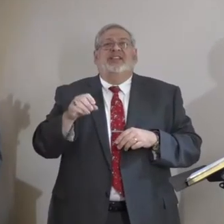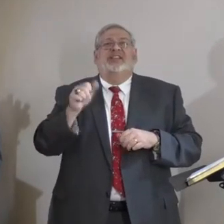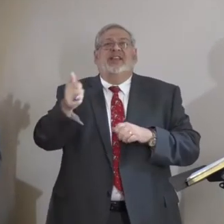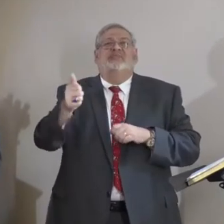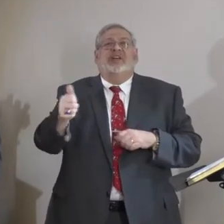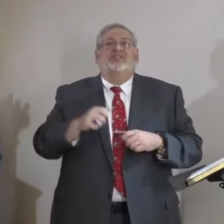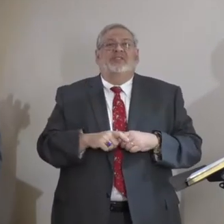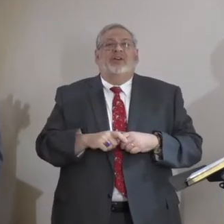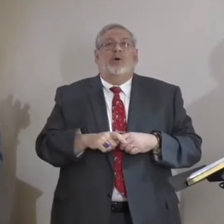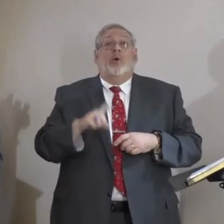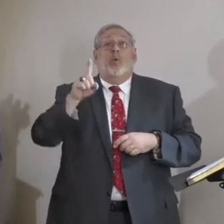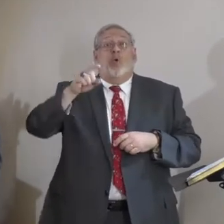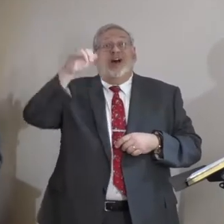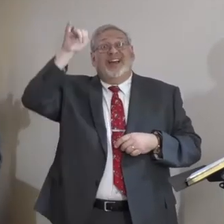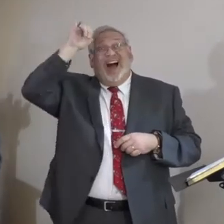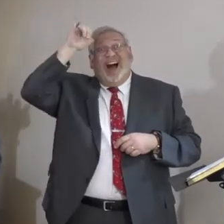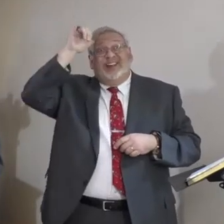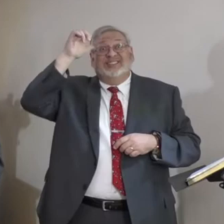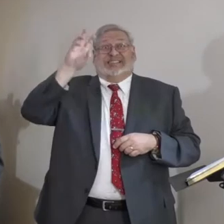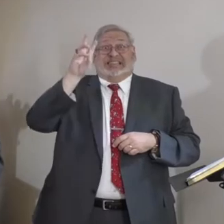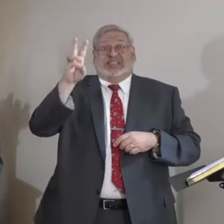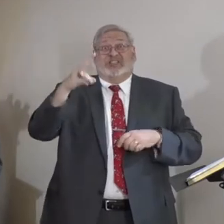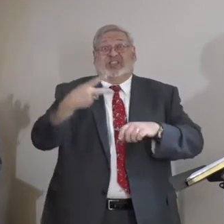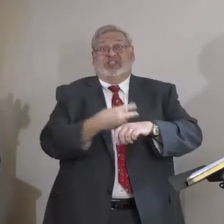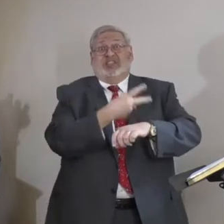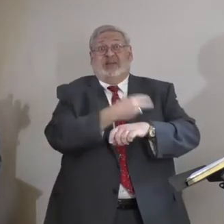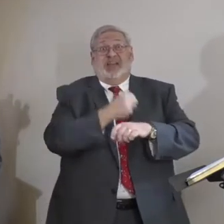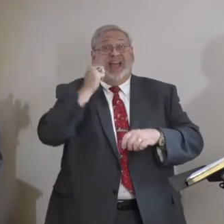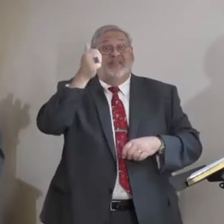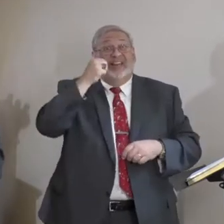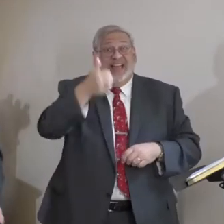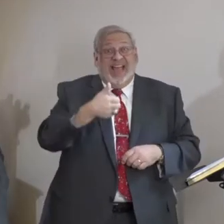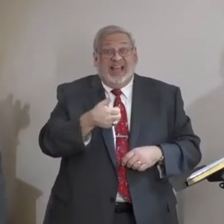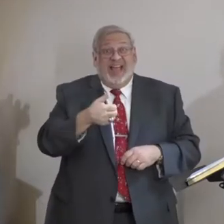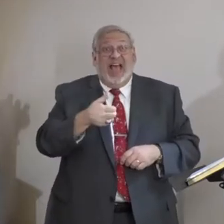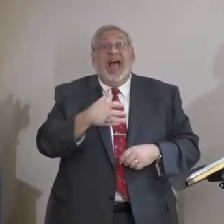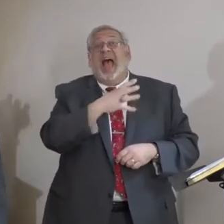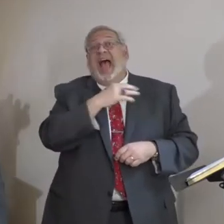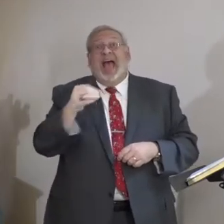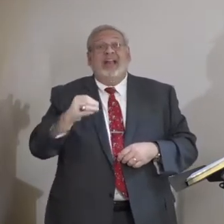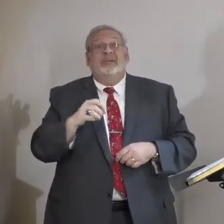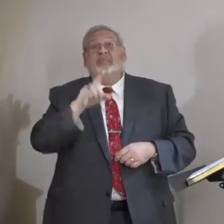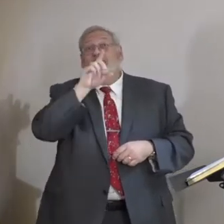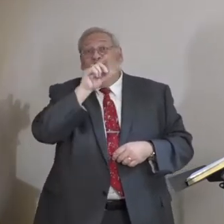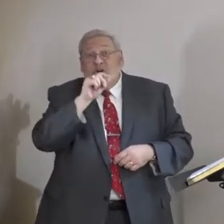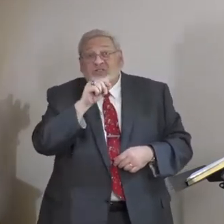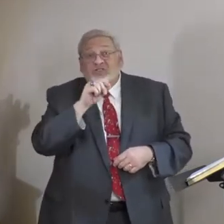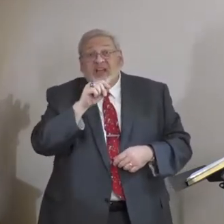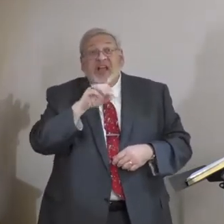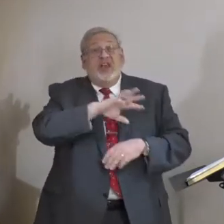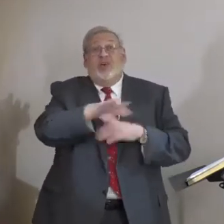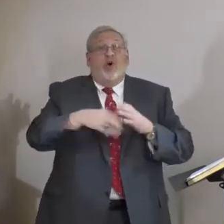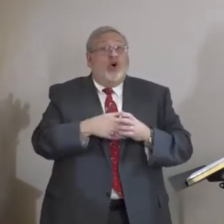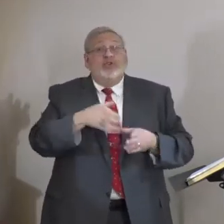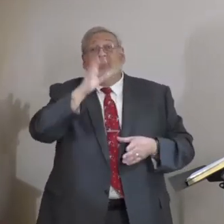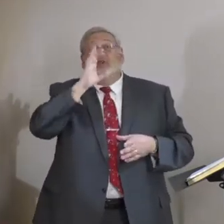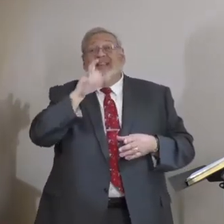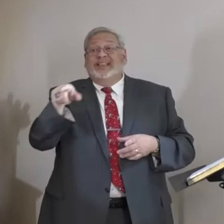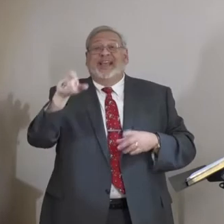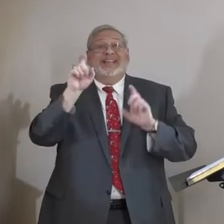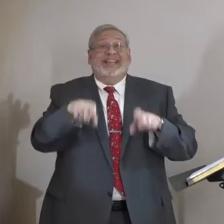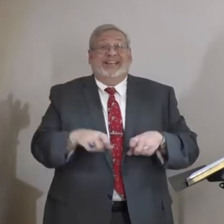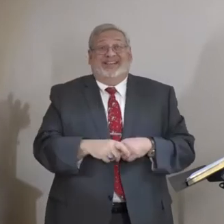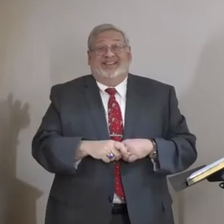was killing one ox and six sheep every day. Plus, it says fowls and all the drink those people needed.